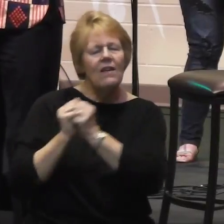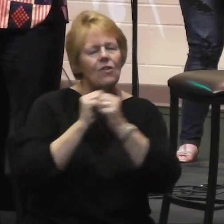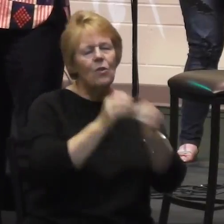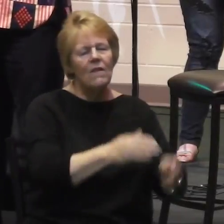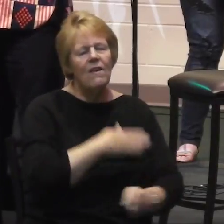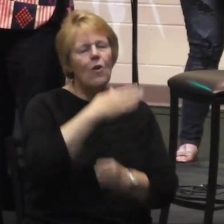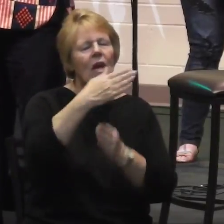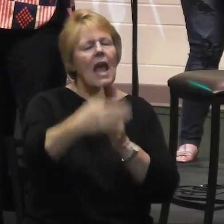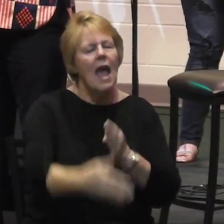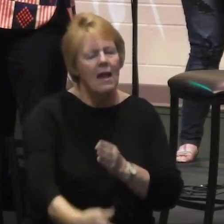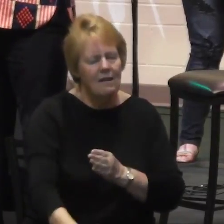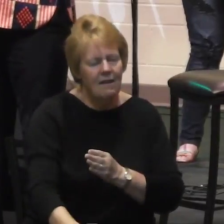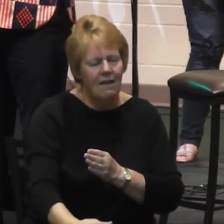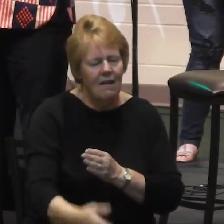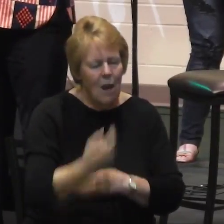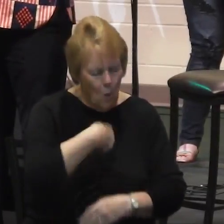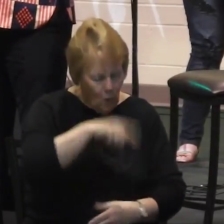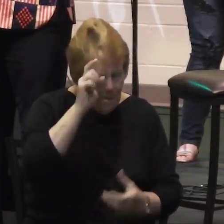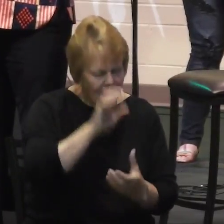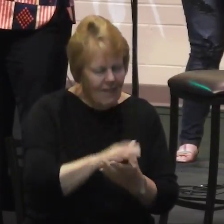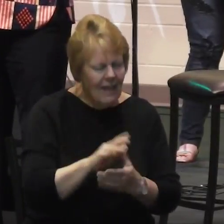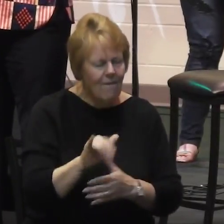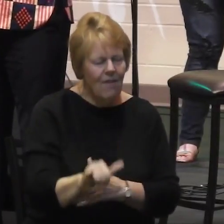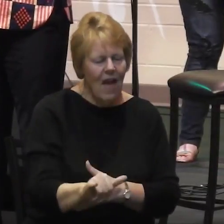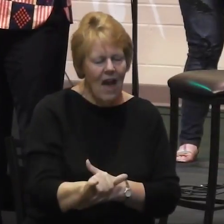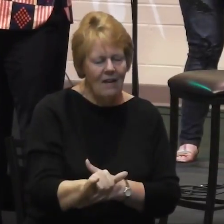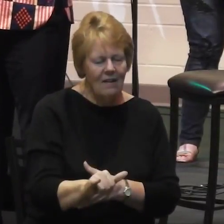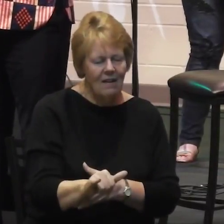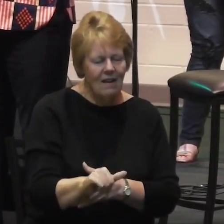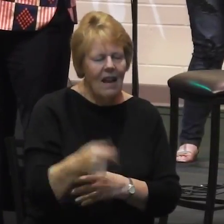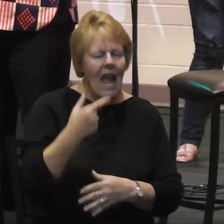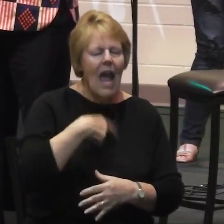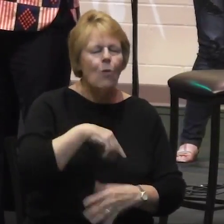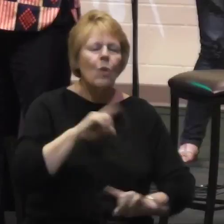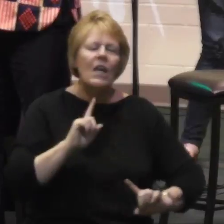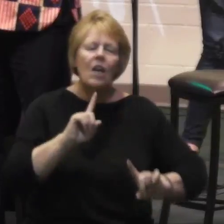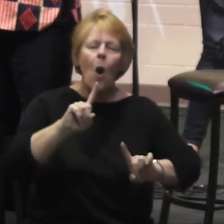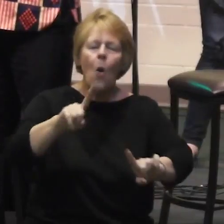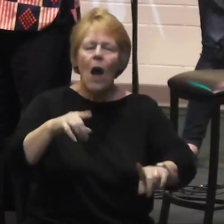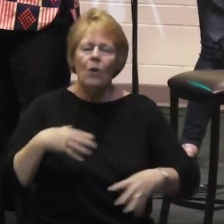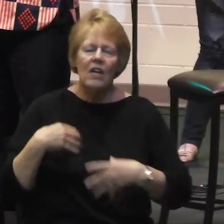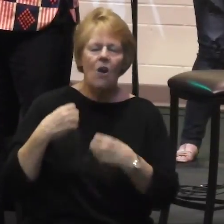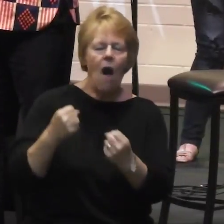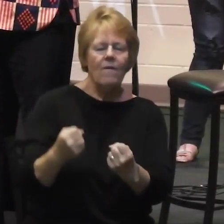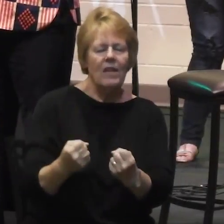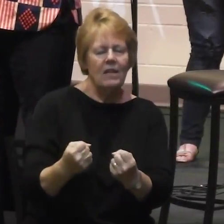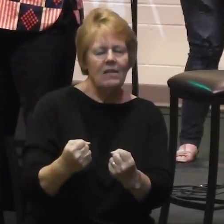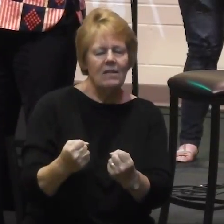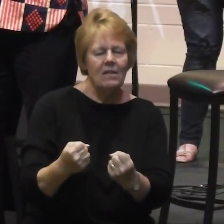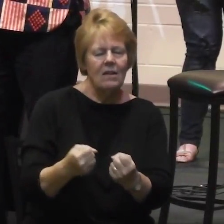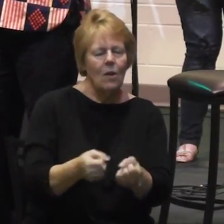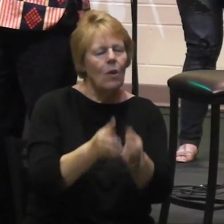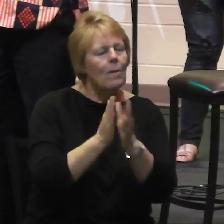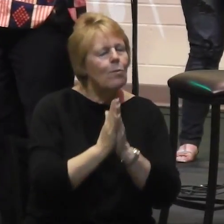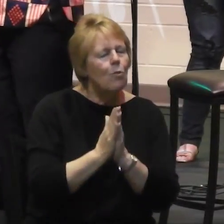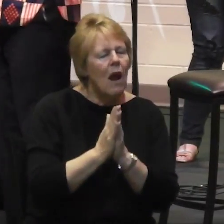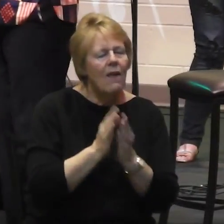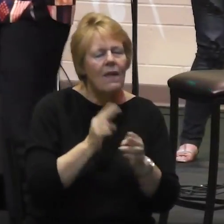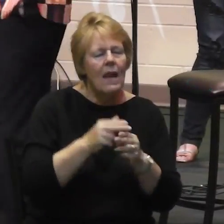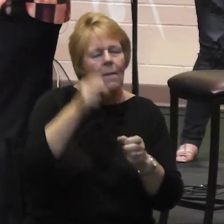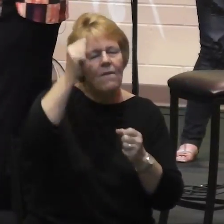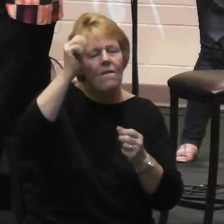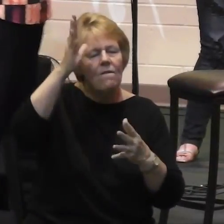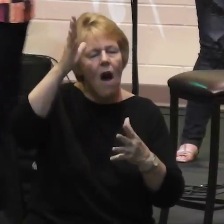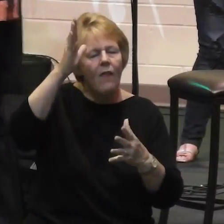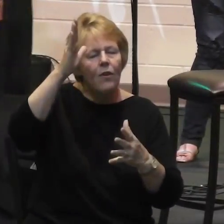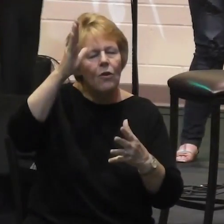We believe that and we step out in confidence. We pray this in the name of the Father, in